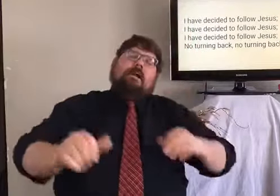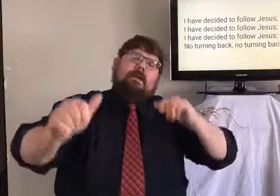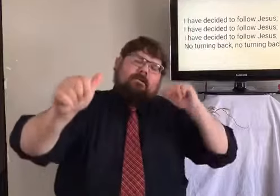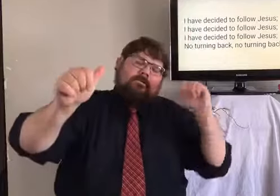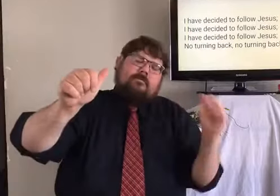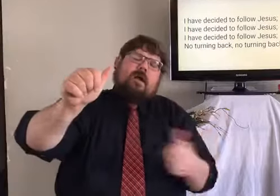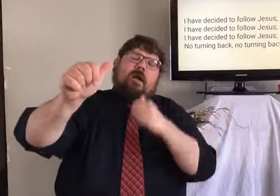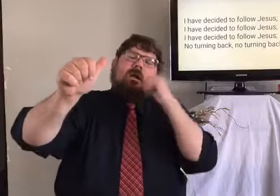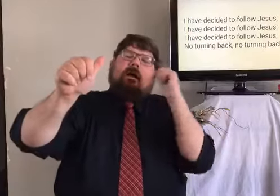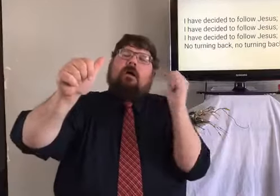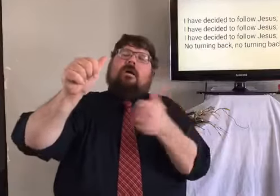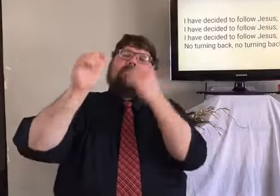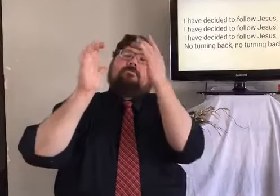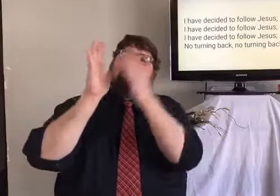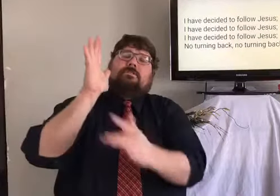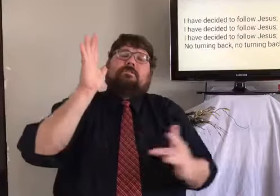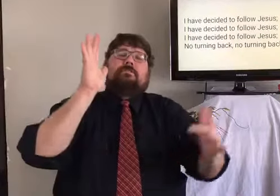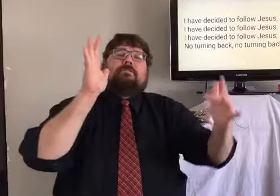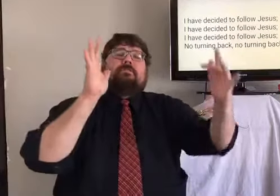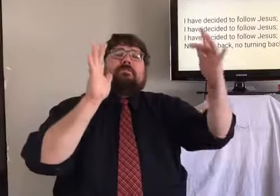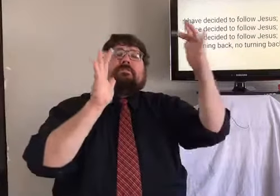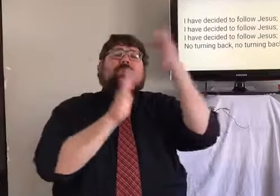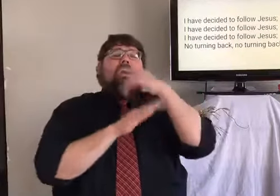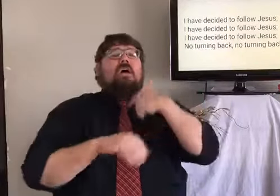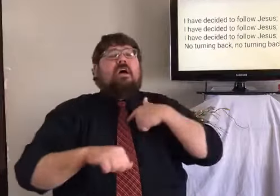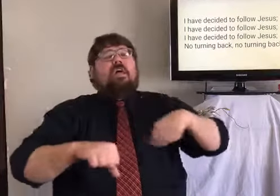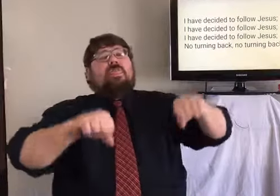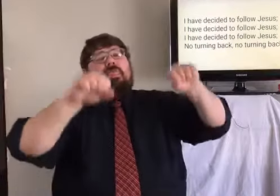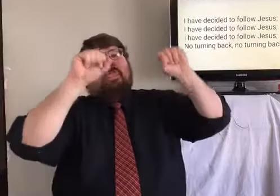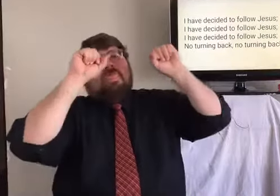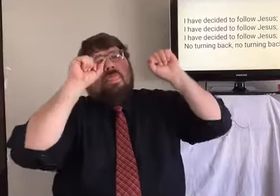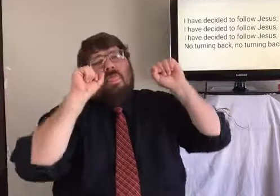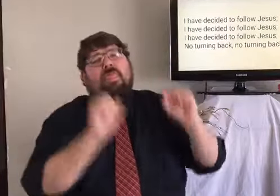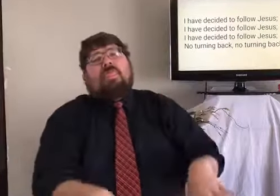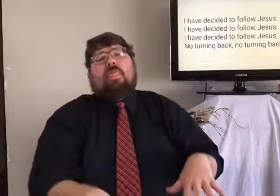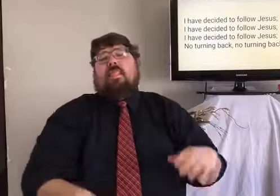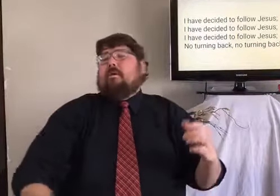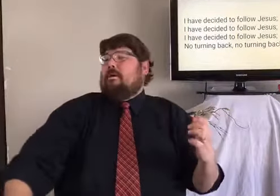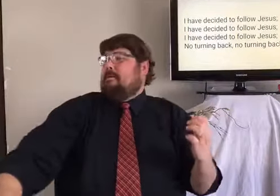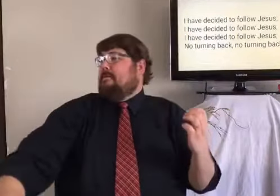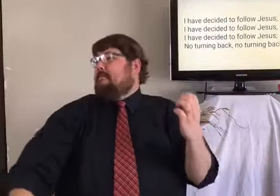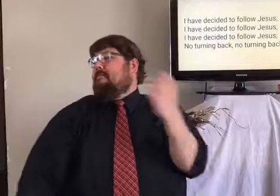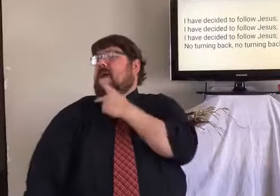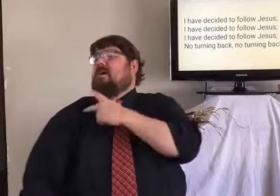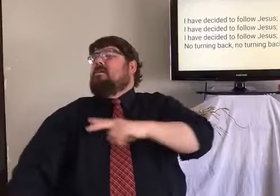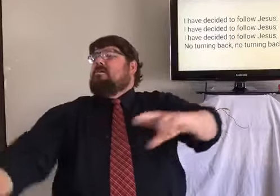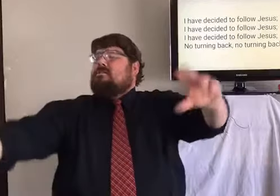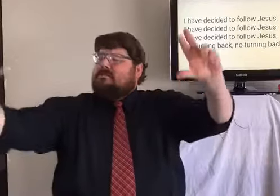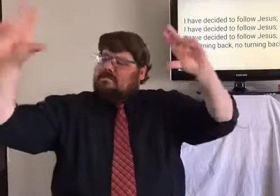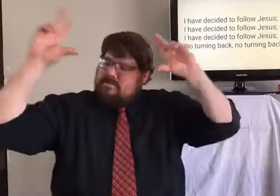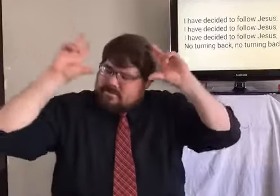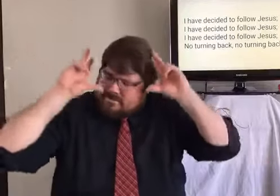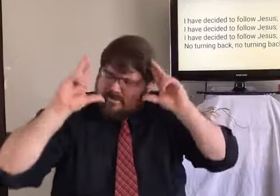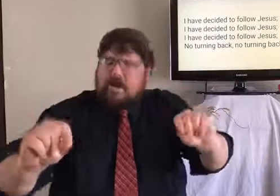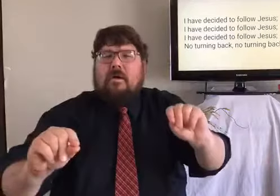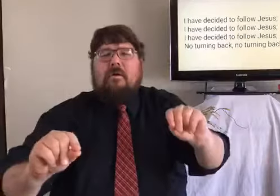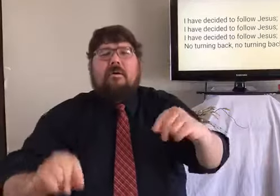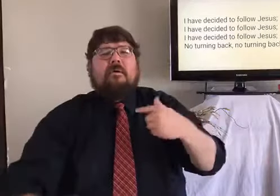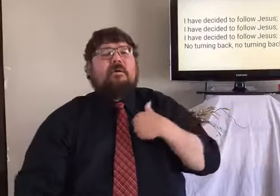I have decided to follow Jesus I'm turning